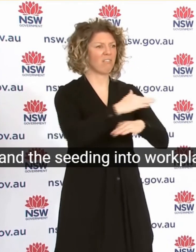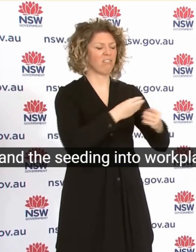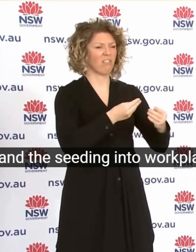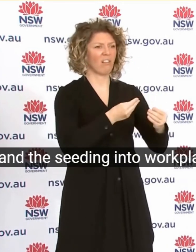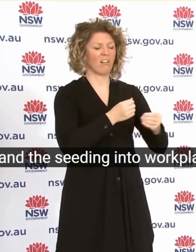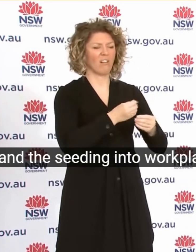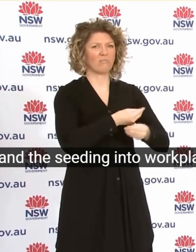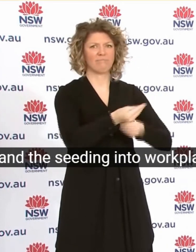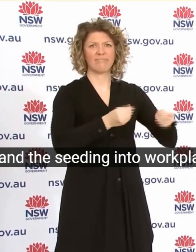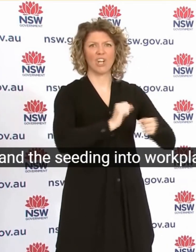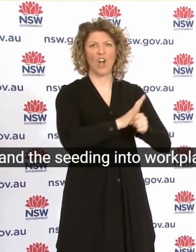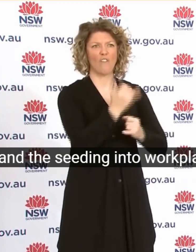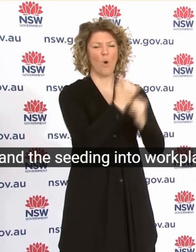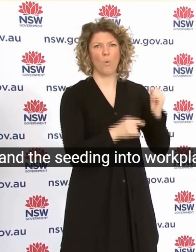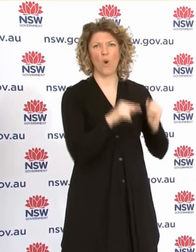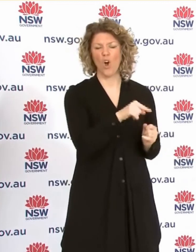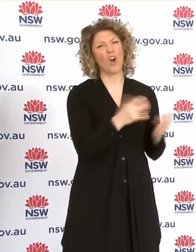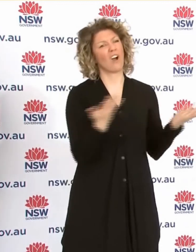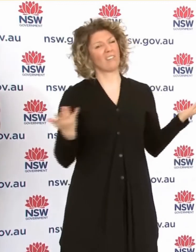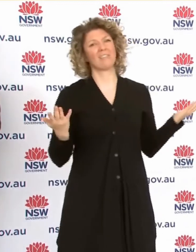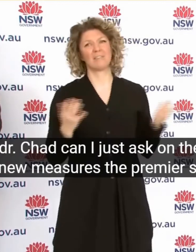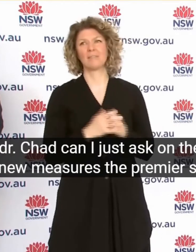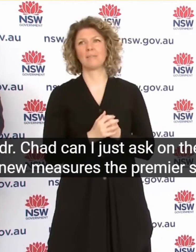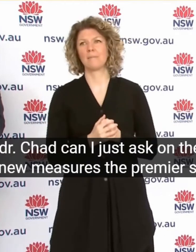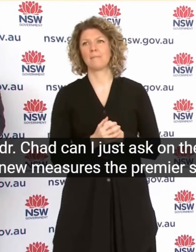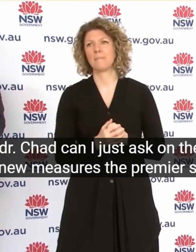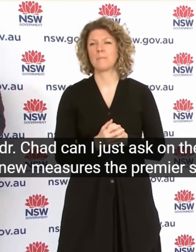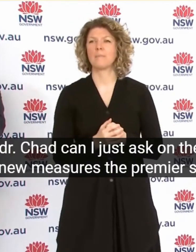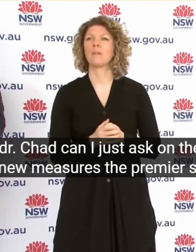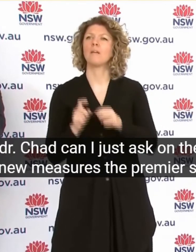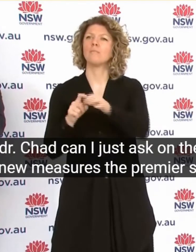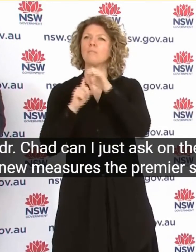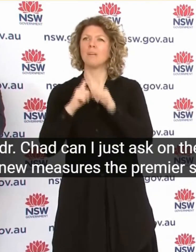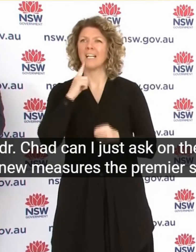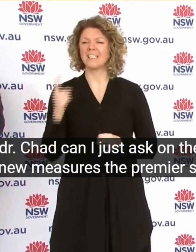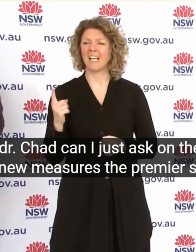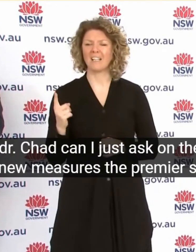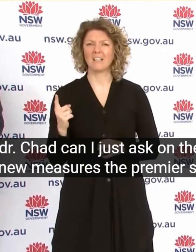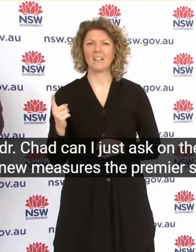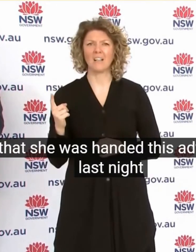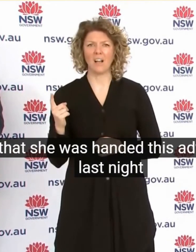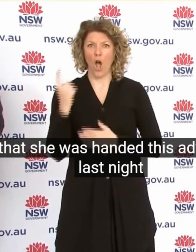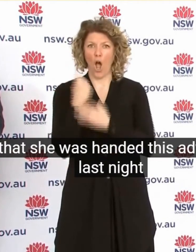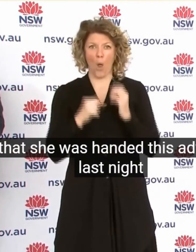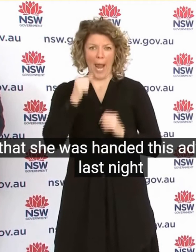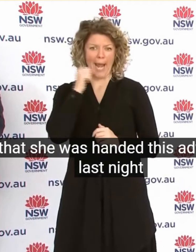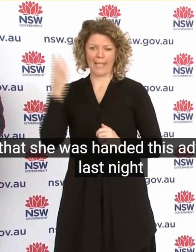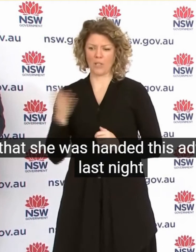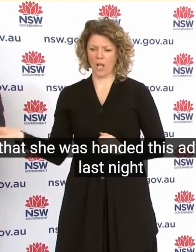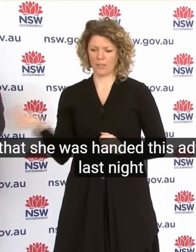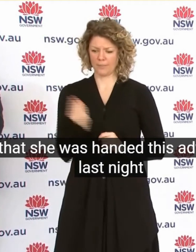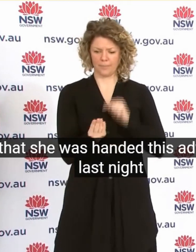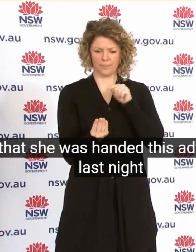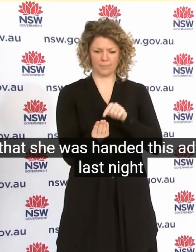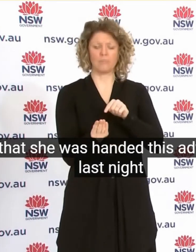Can I Just Ask On These New Measures The Premier Said She Was Handed This Advice Last Night Are There Any Measures In This At All That You Have Recommended